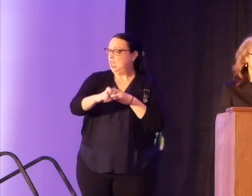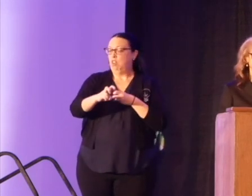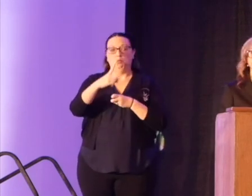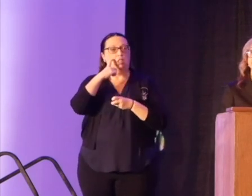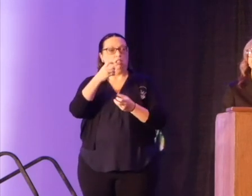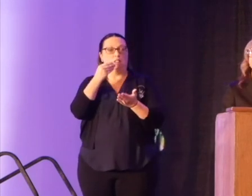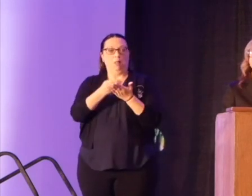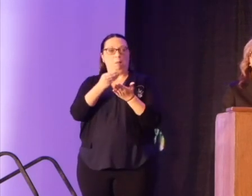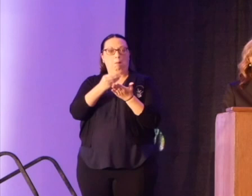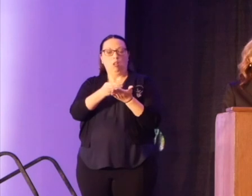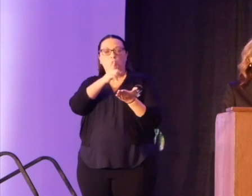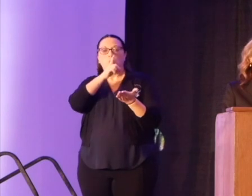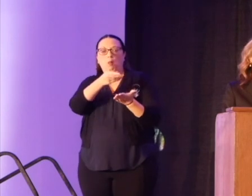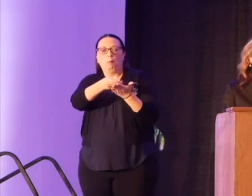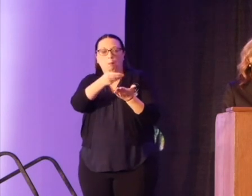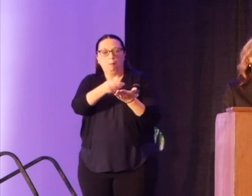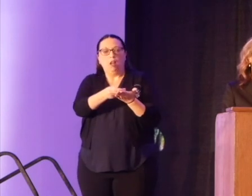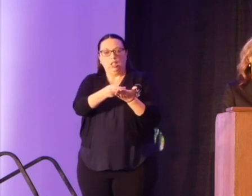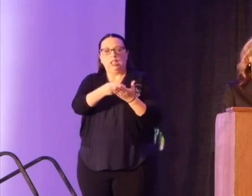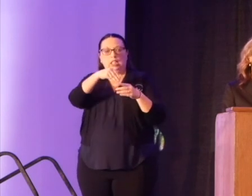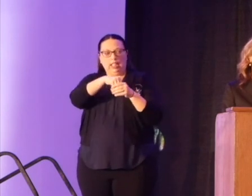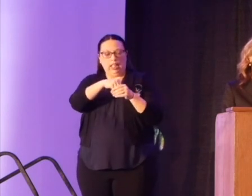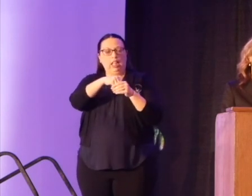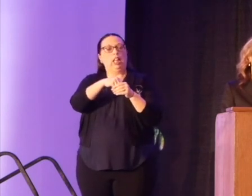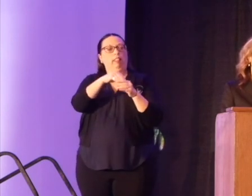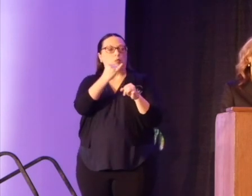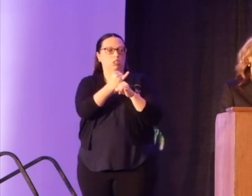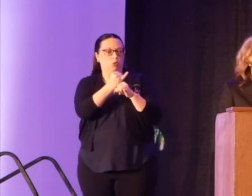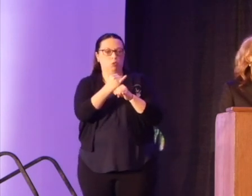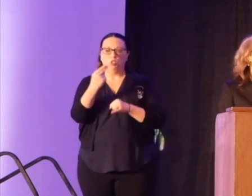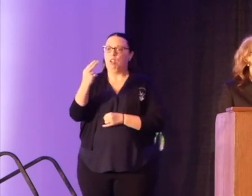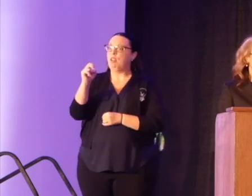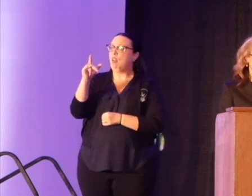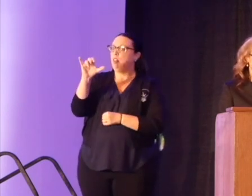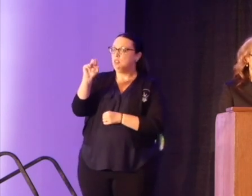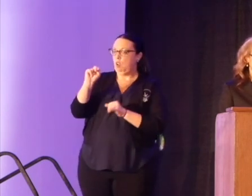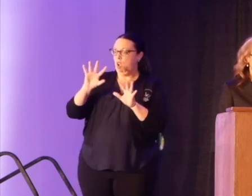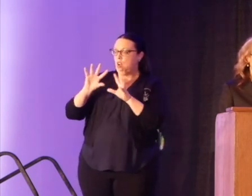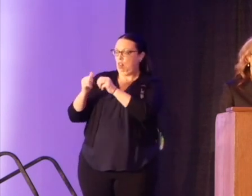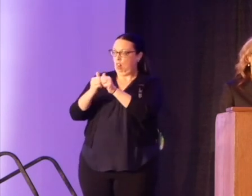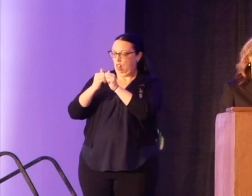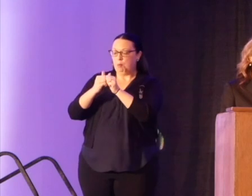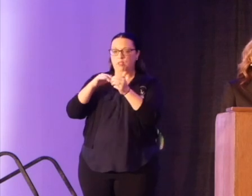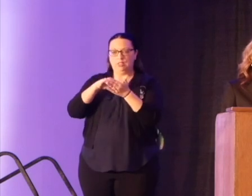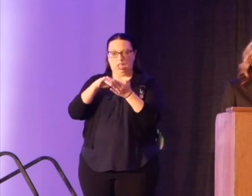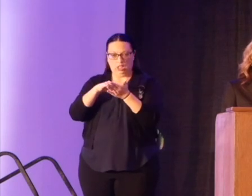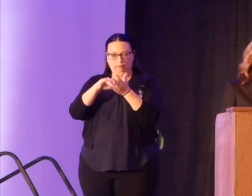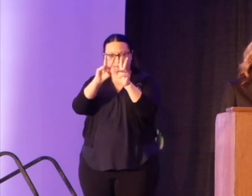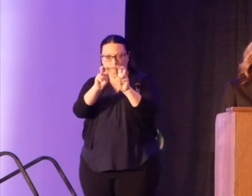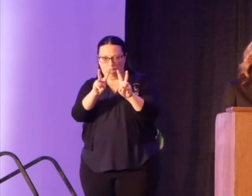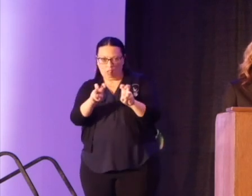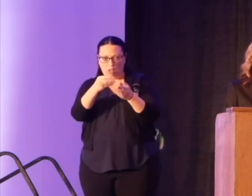realities for these institutions. A Helicon collaborative study, Not Just Money, analyzed funding